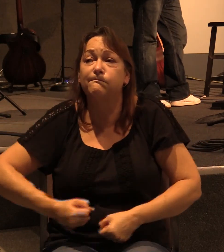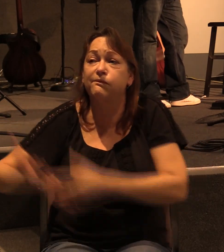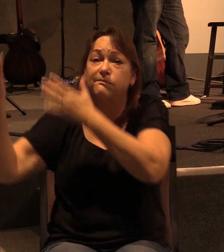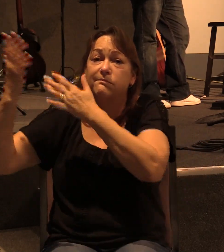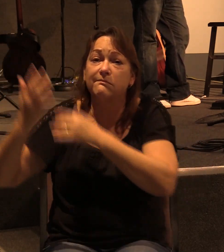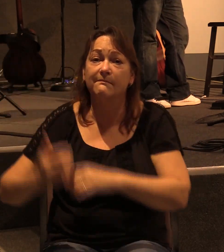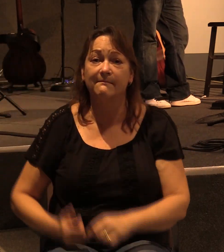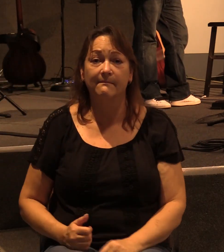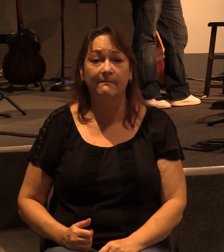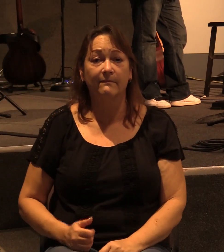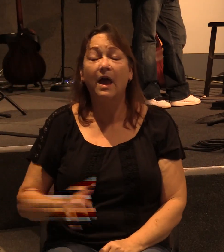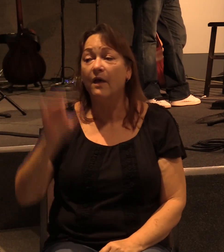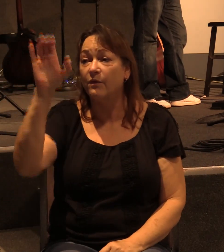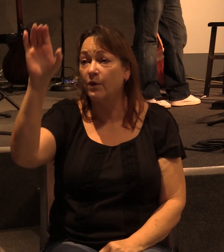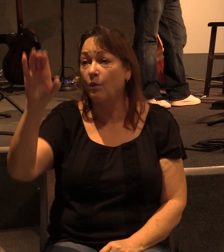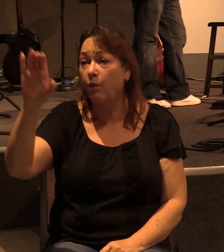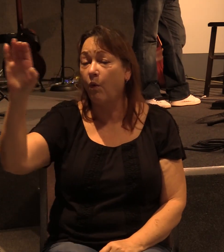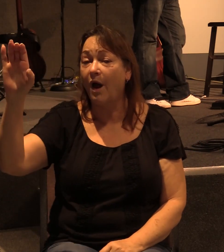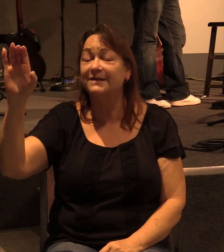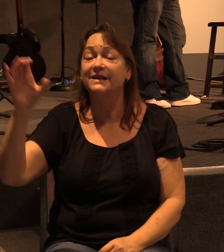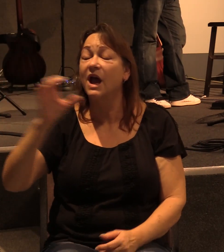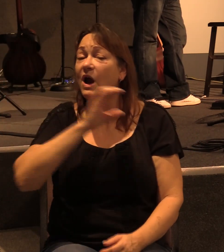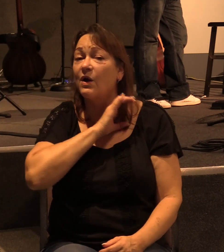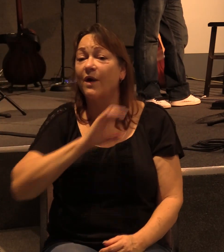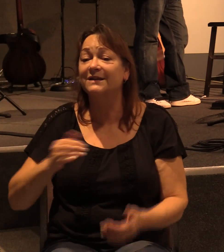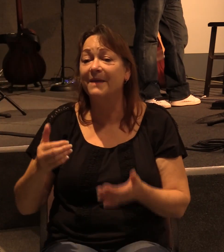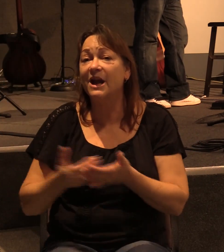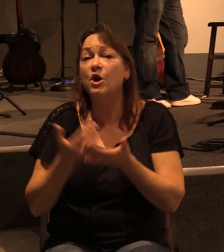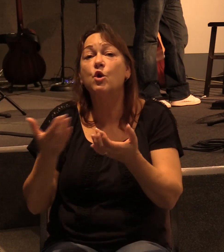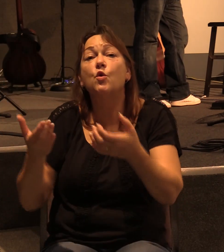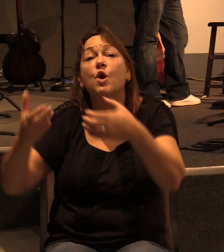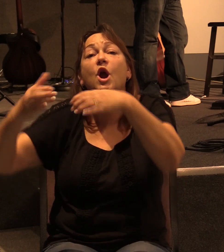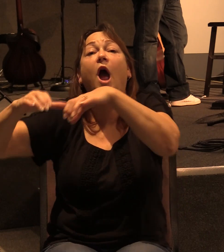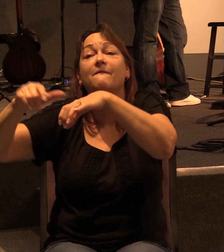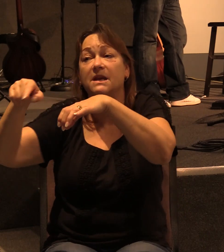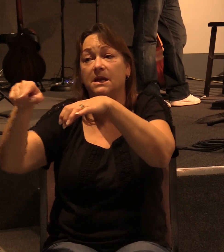At the cross, Christ made a new covenant.